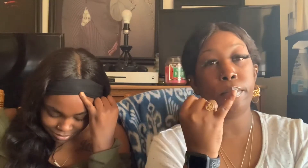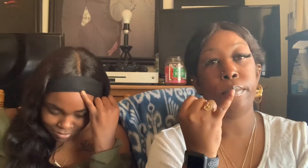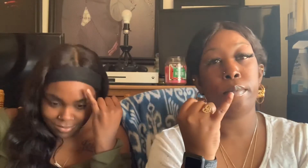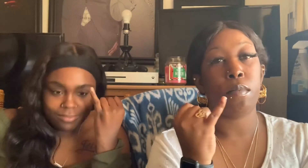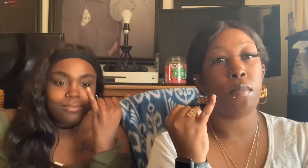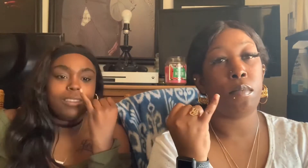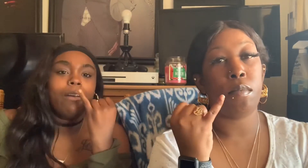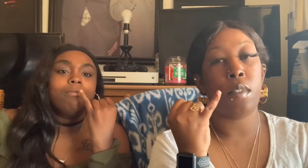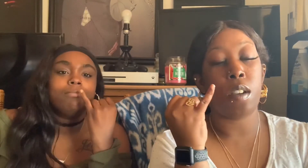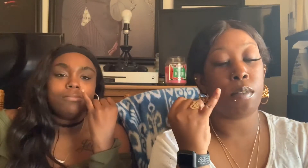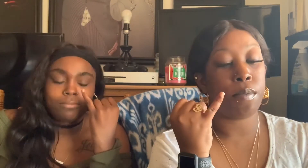No. No.